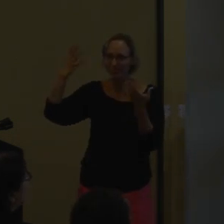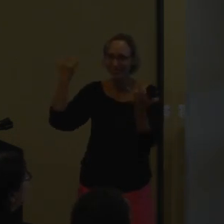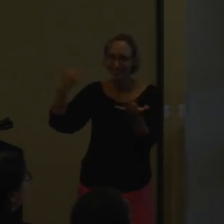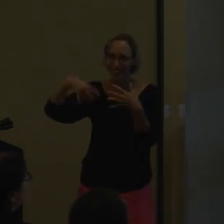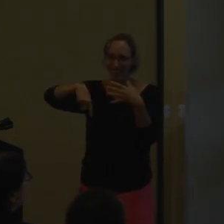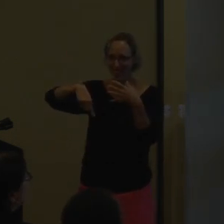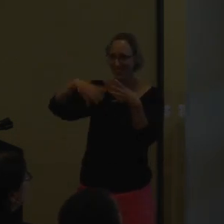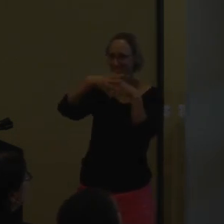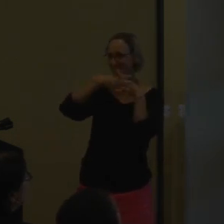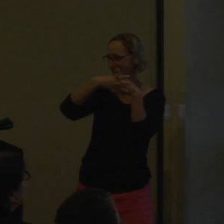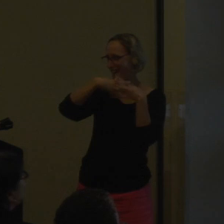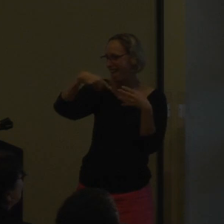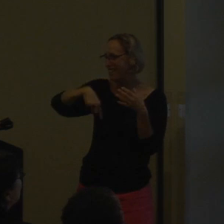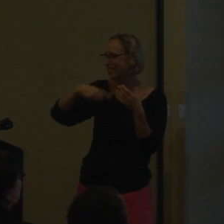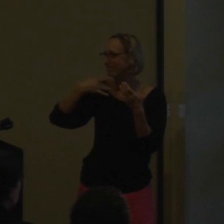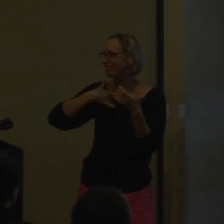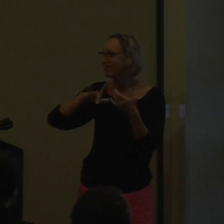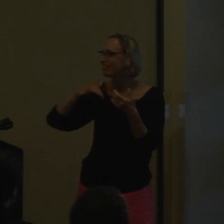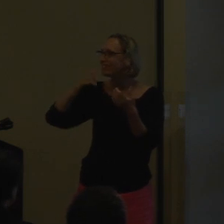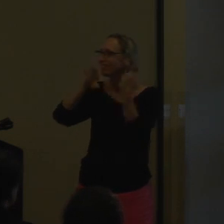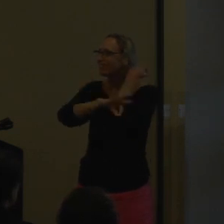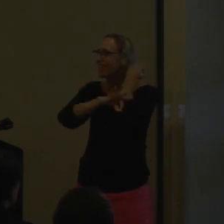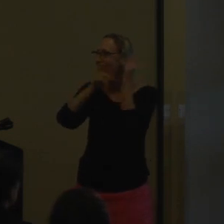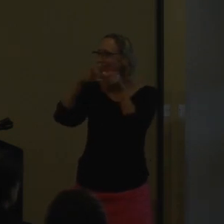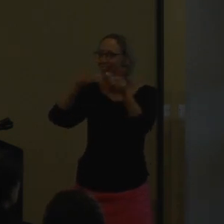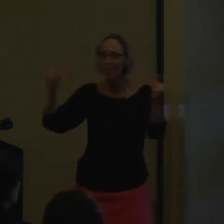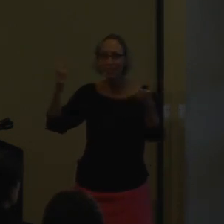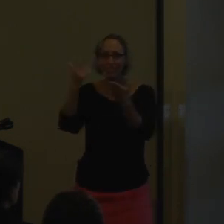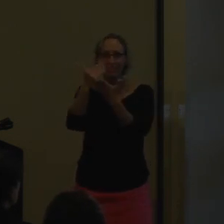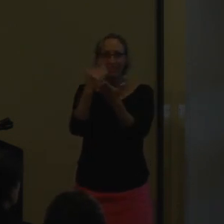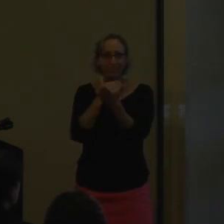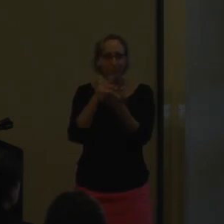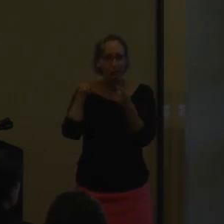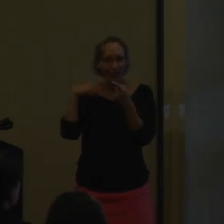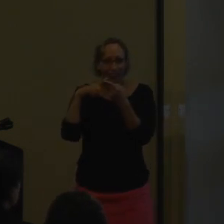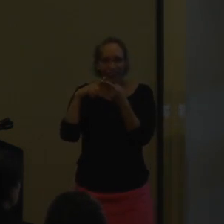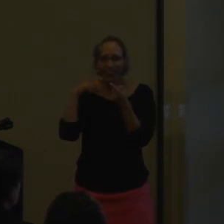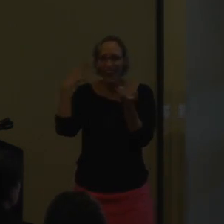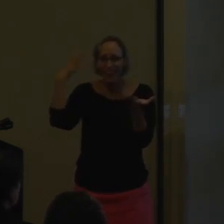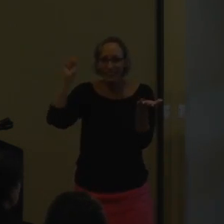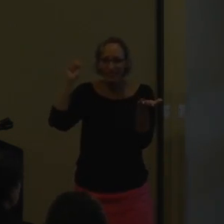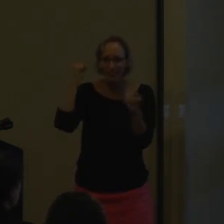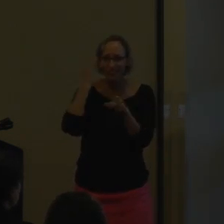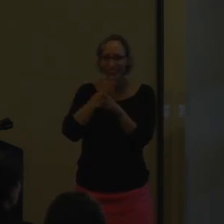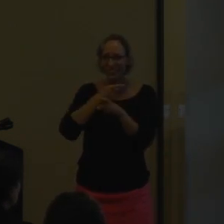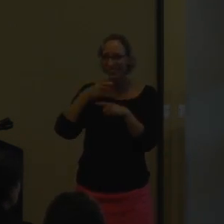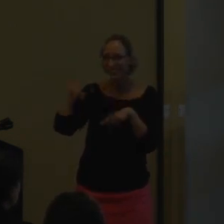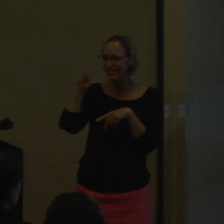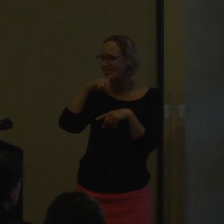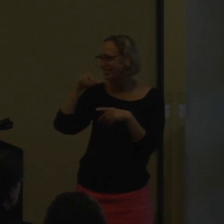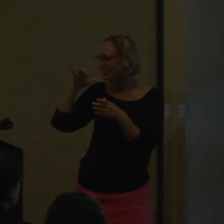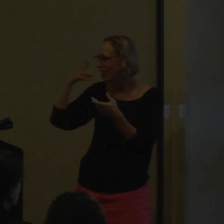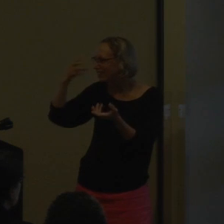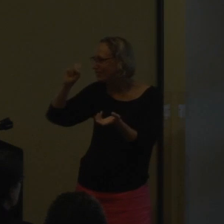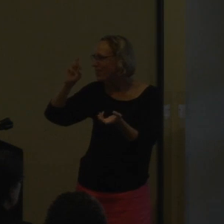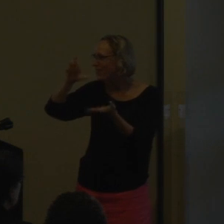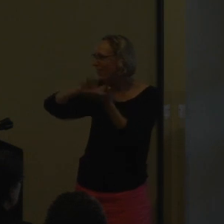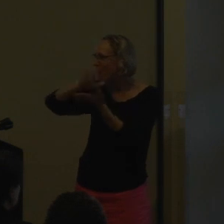language in high school. You know, they can take it as an elective or a foreign language in high school. And, I mean,